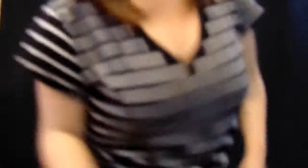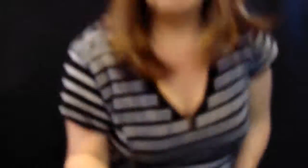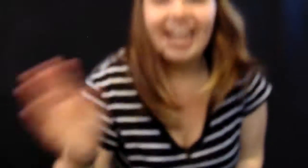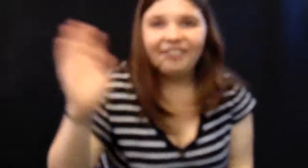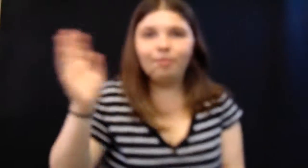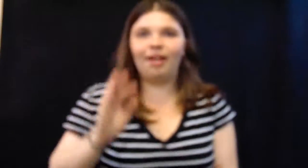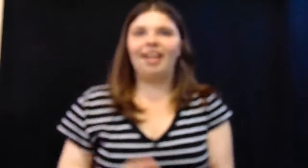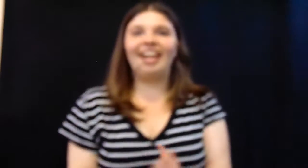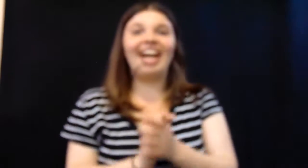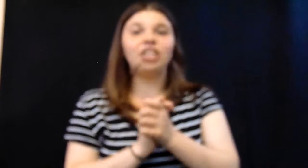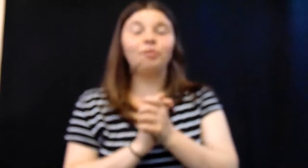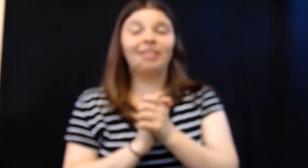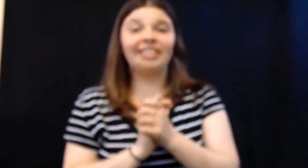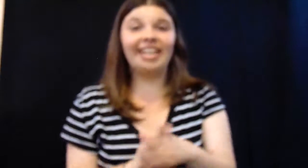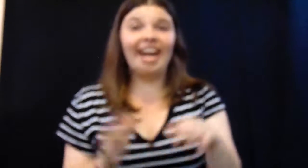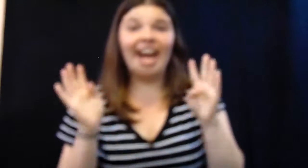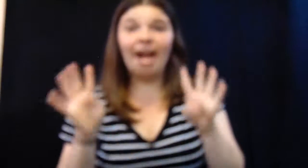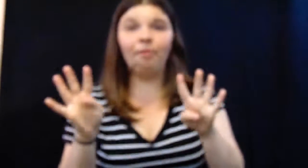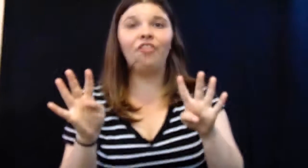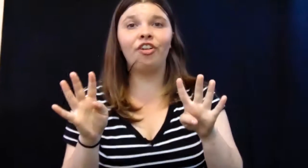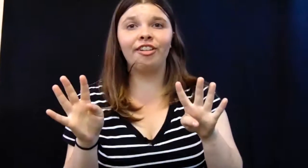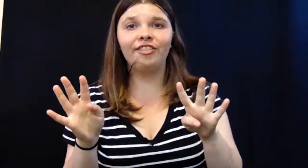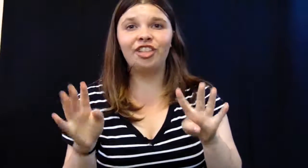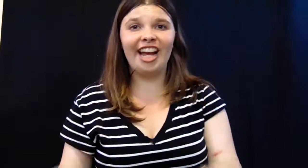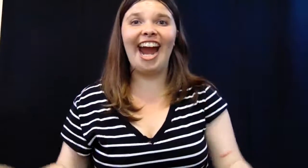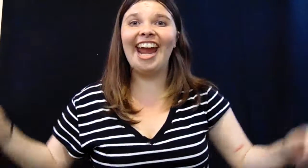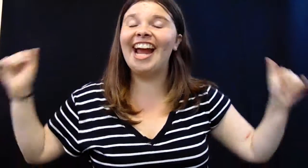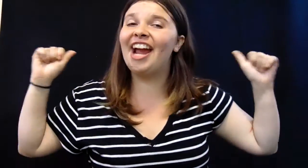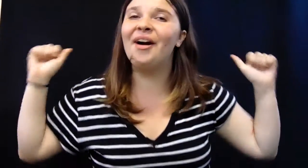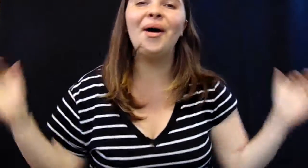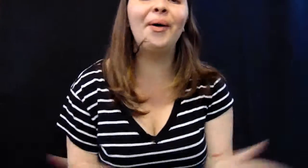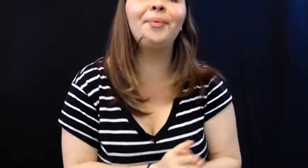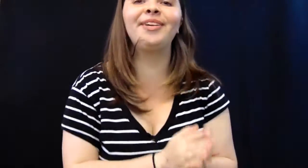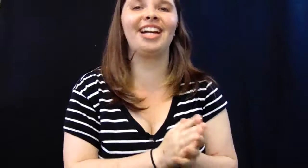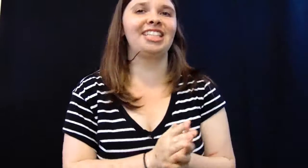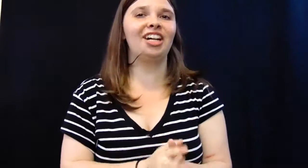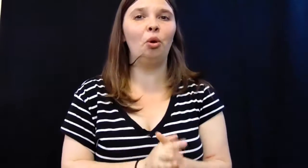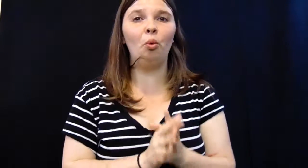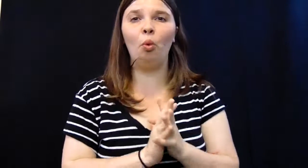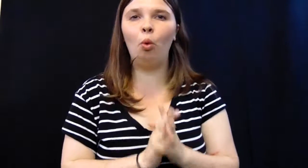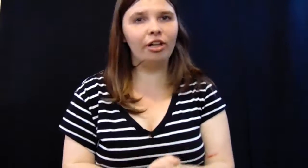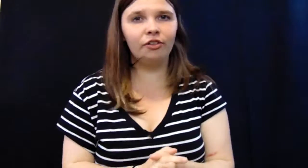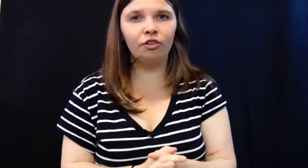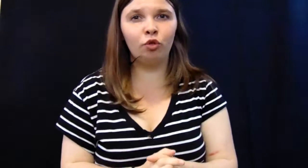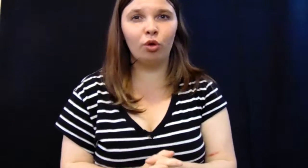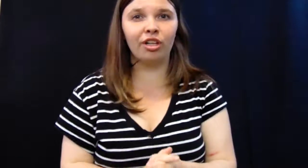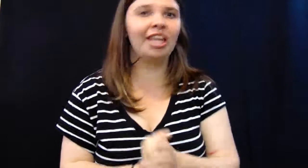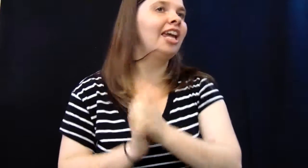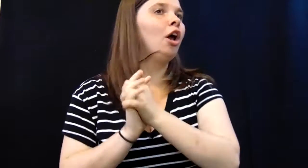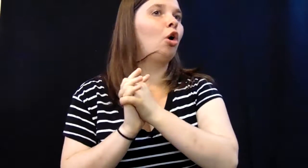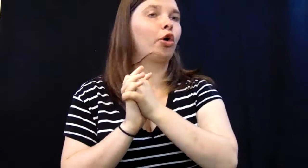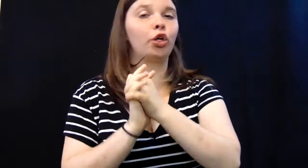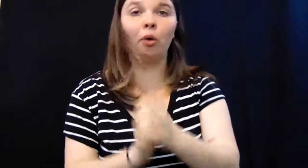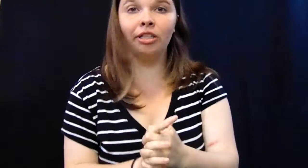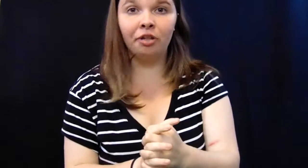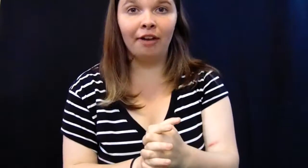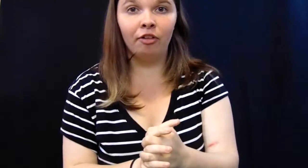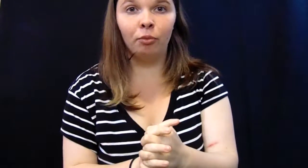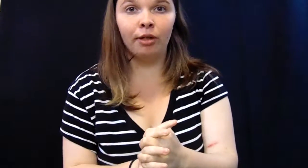Hi everybody, and I just want to say happy 4th of July, and I hope you guys had a wonderful 4th, or are going to have a